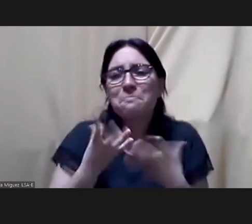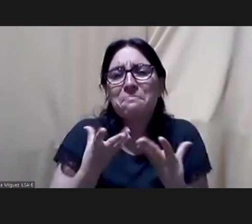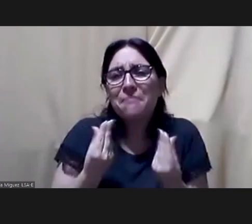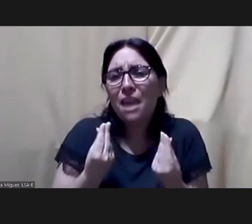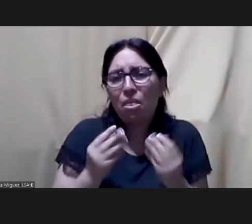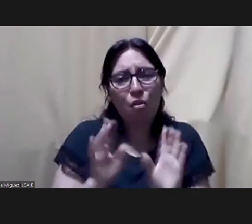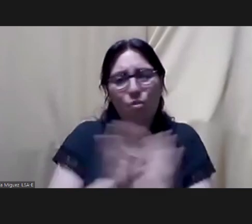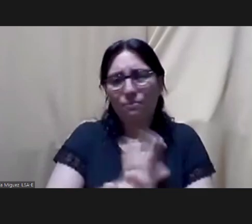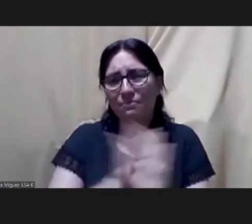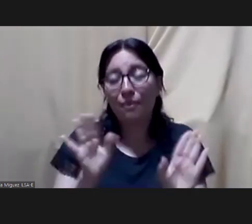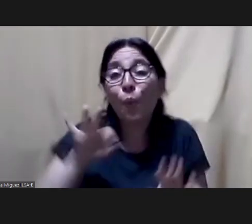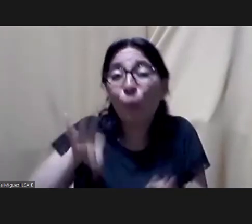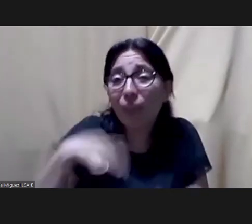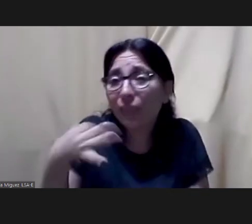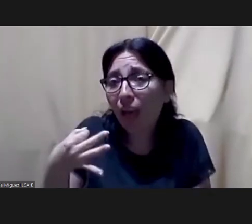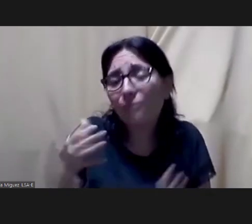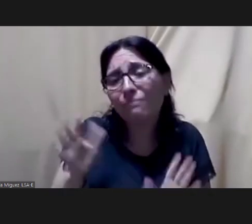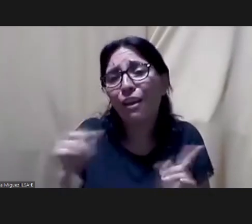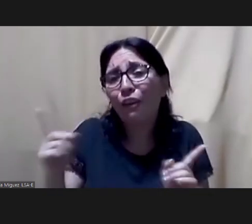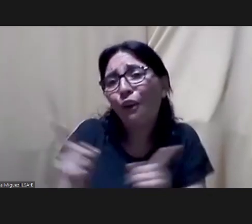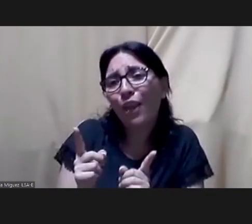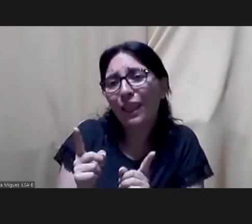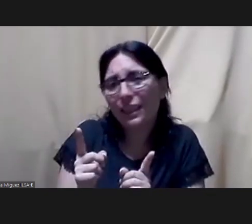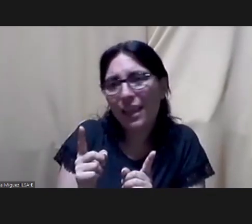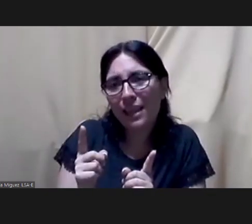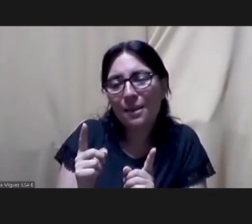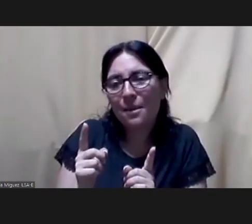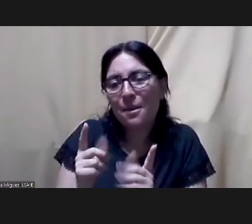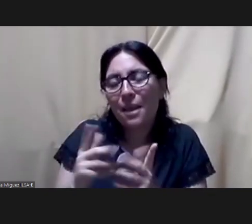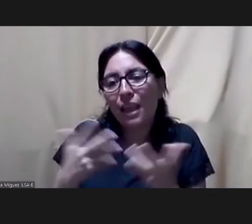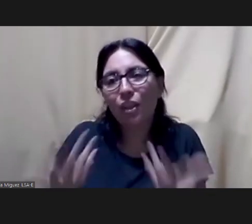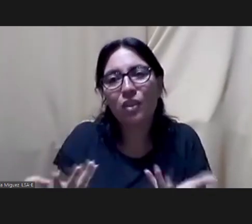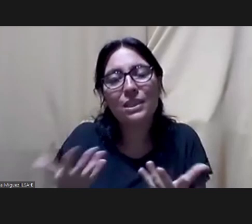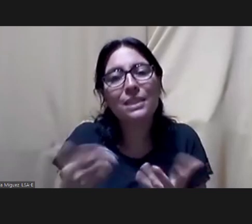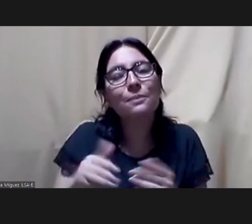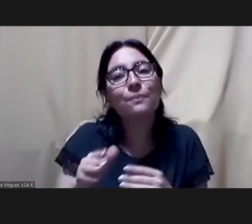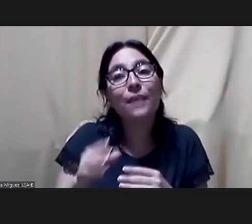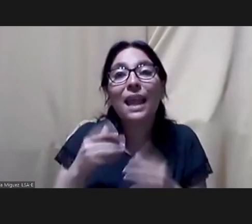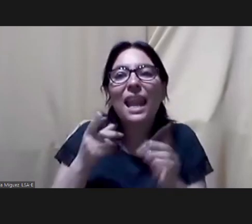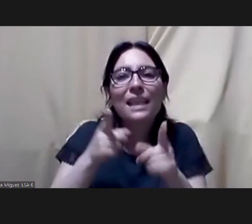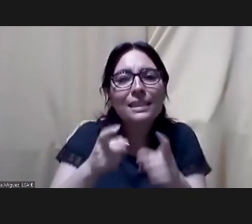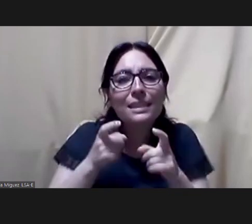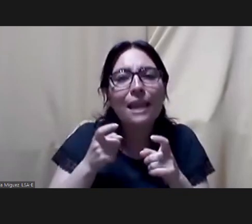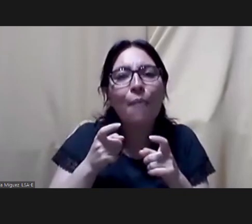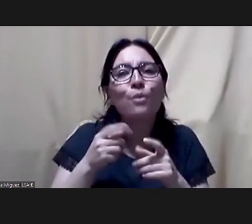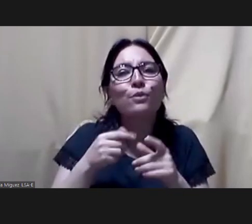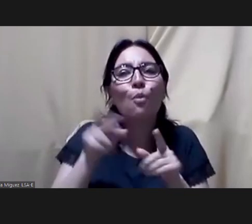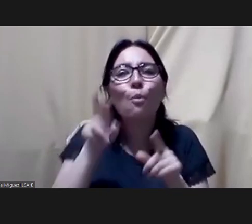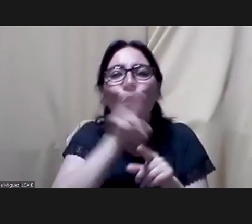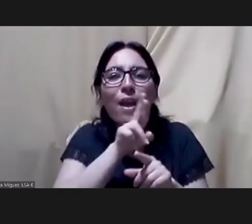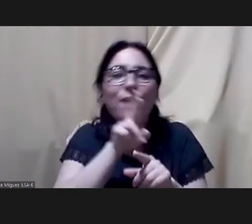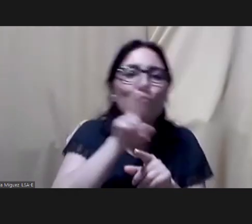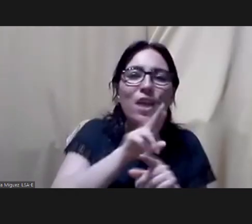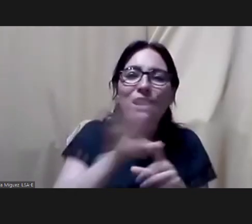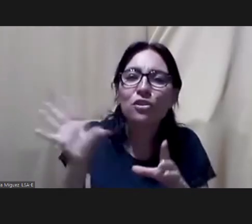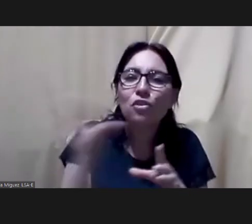not to be afraid life is too short life is too short and in this regard we should be